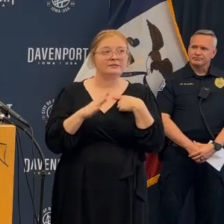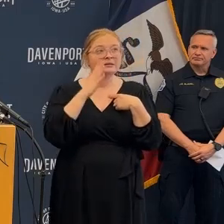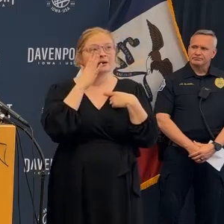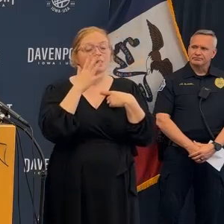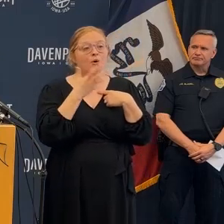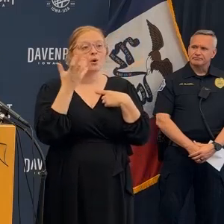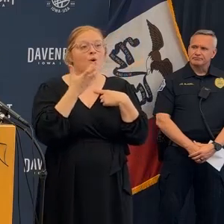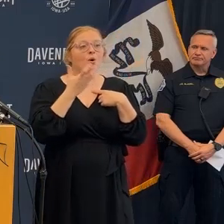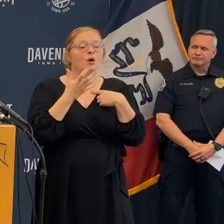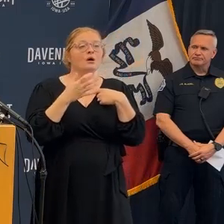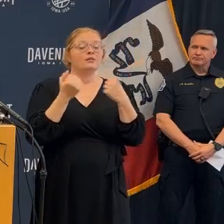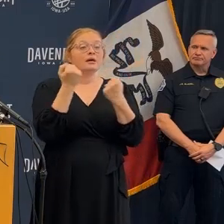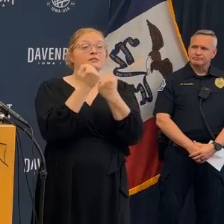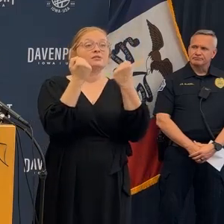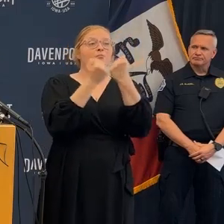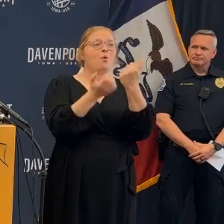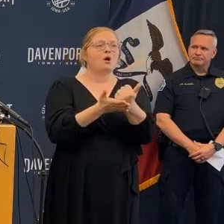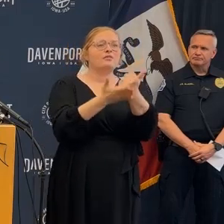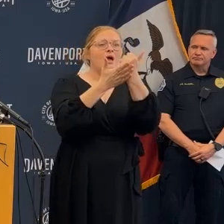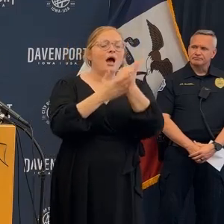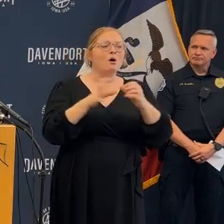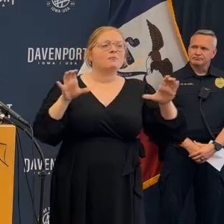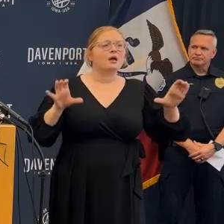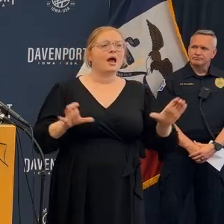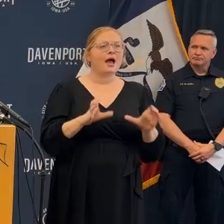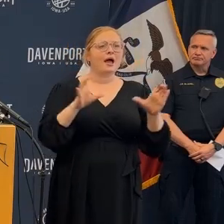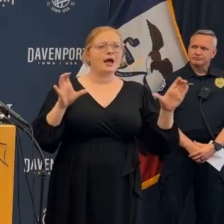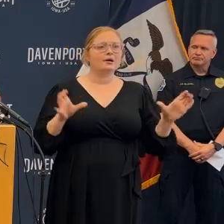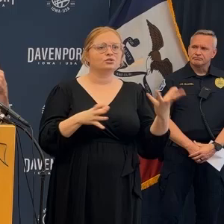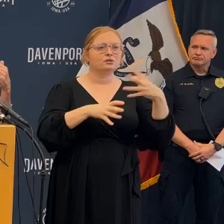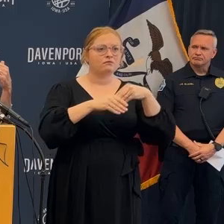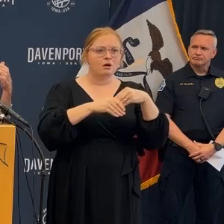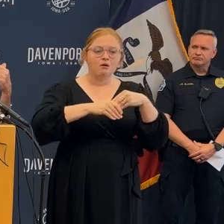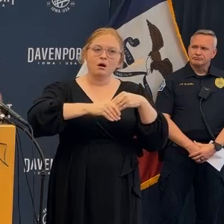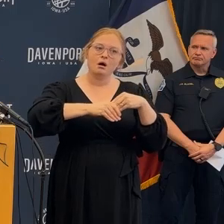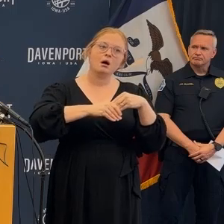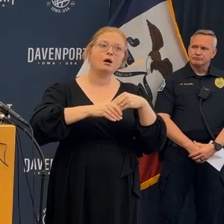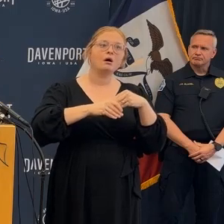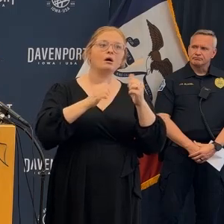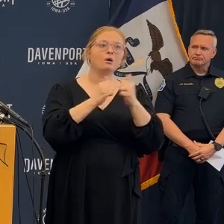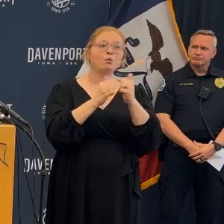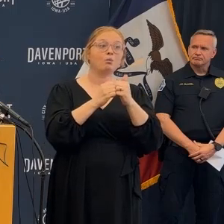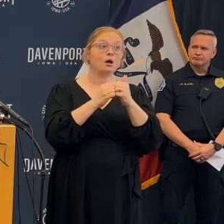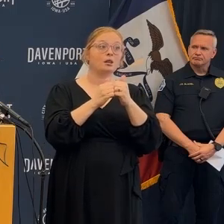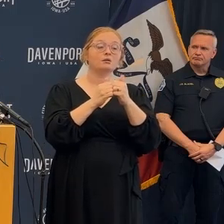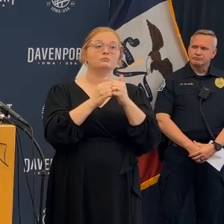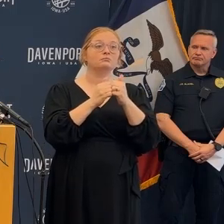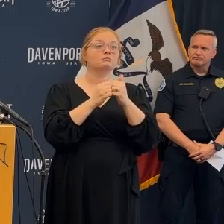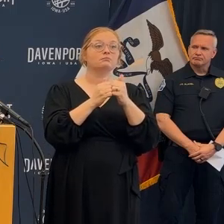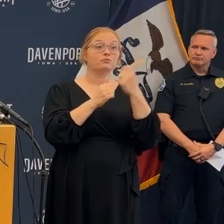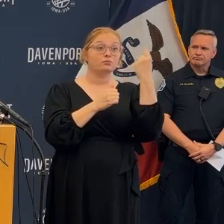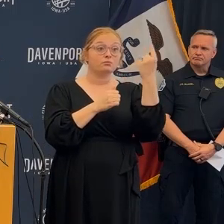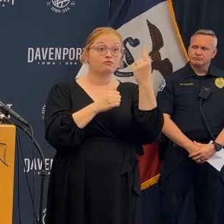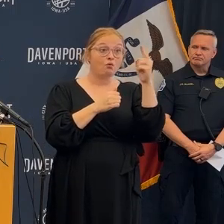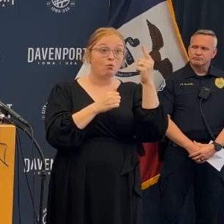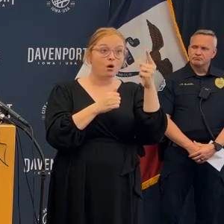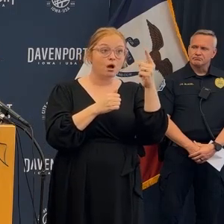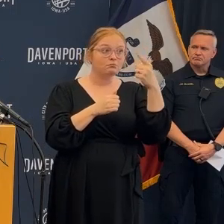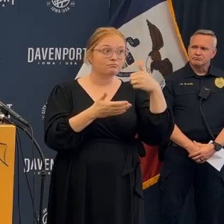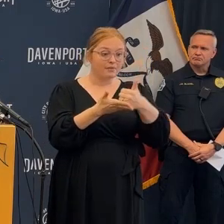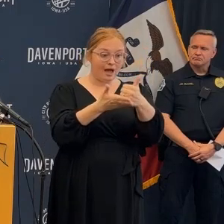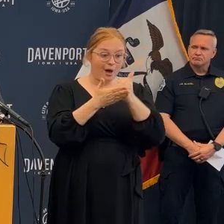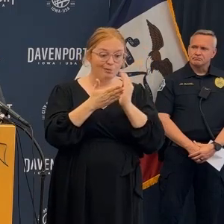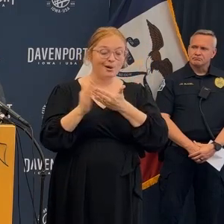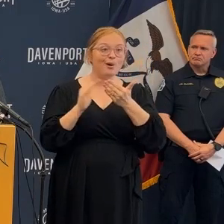the outpouring I said I wasn't going to do it you made me the outpouring of support the